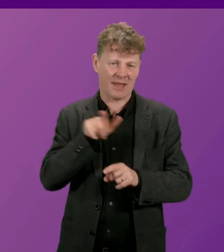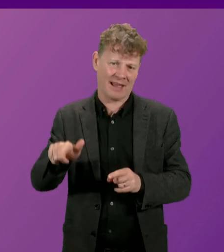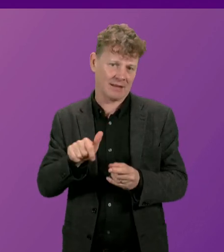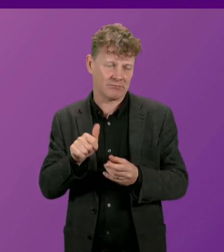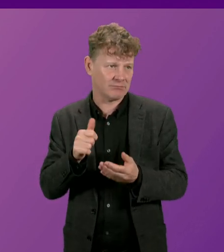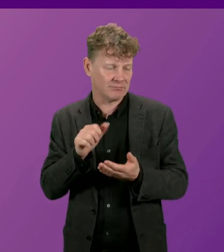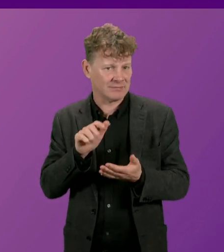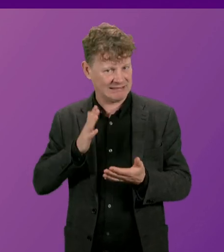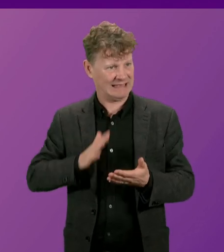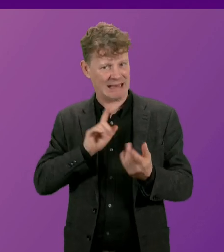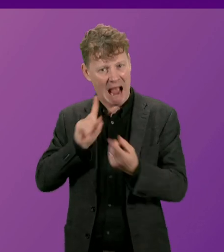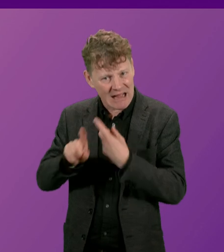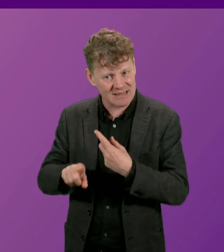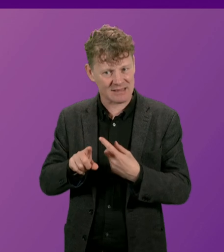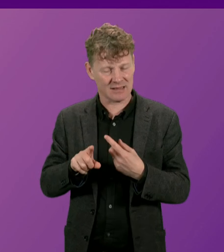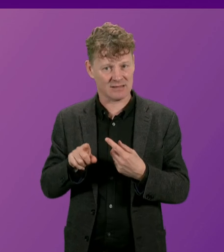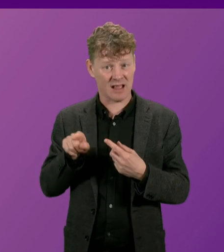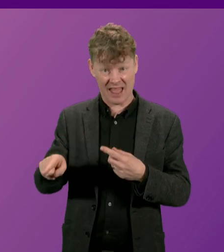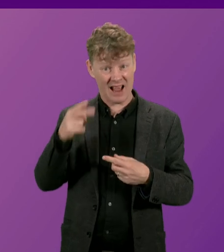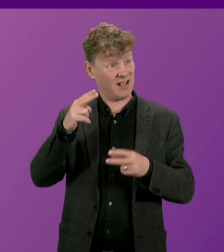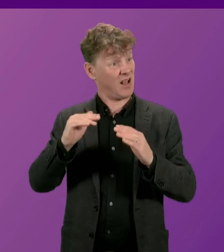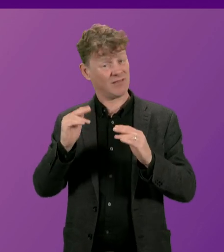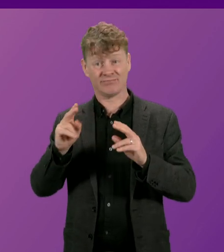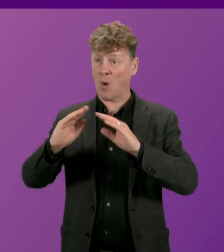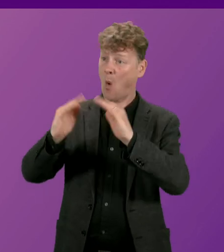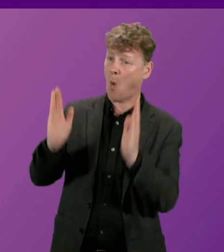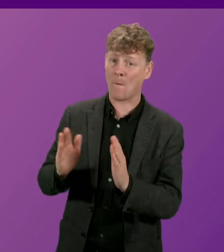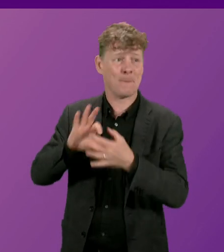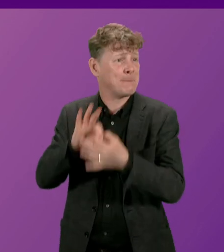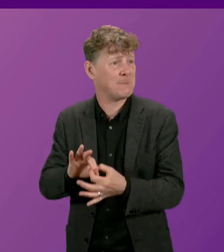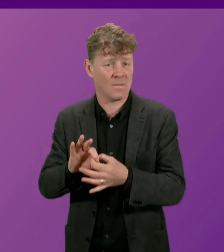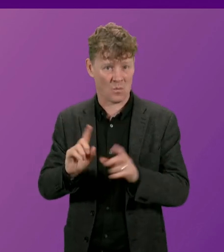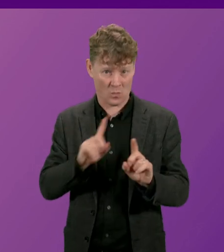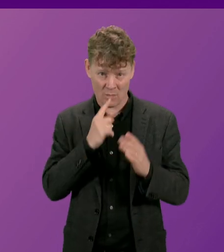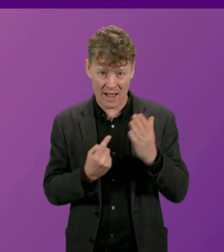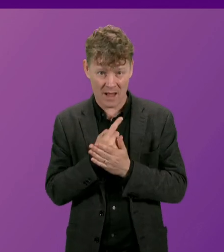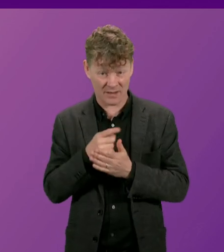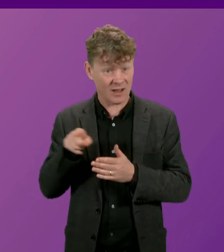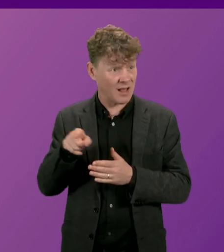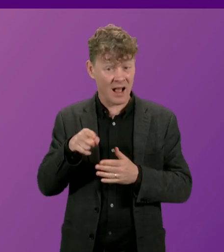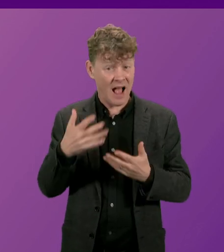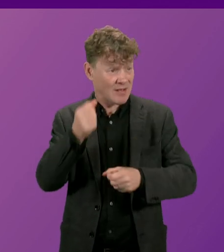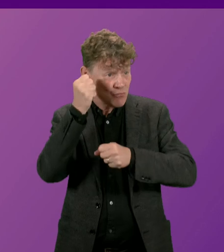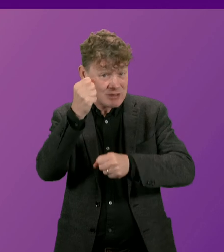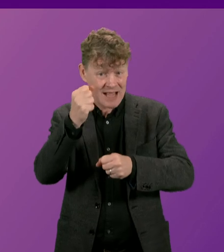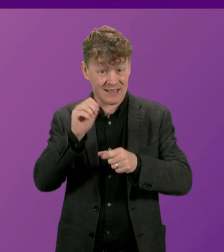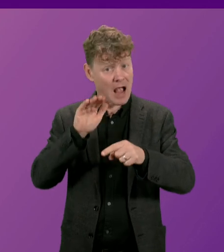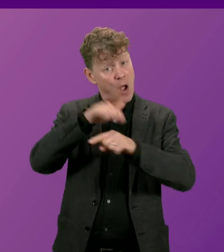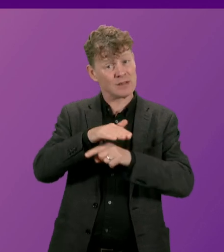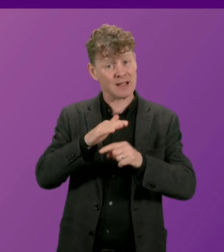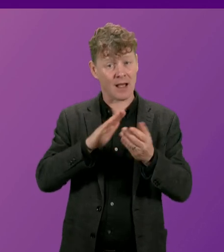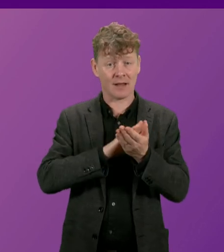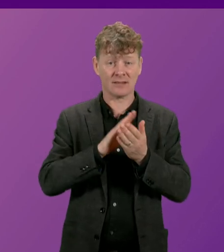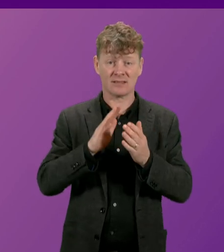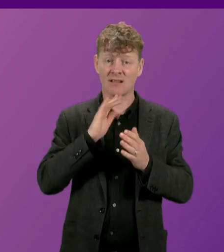made to keep them in the place many now call home. So can the First Minister advise me, and those protesting outside Highland Council today at the closure,